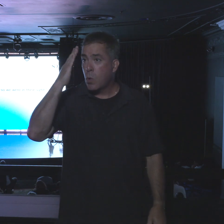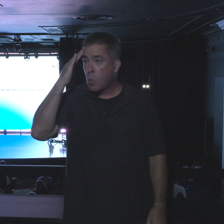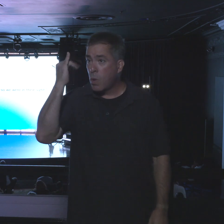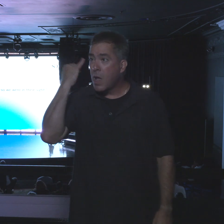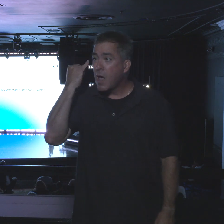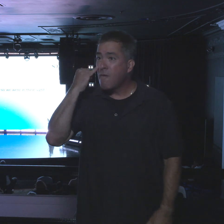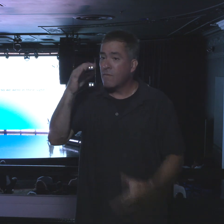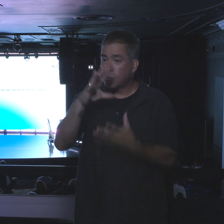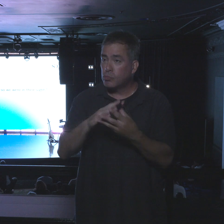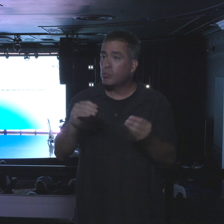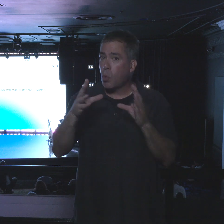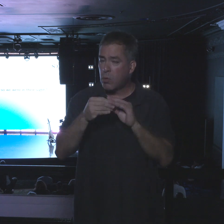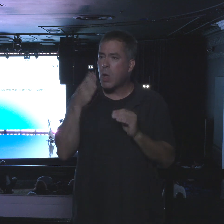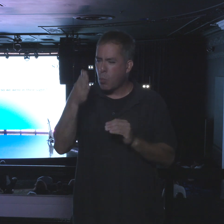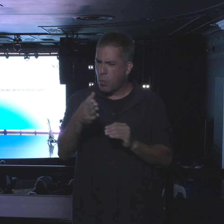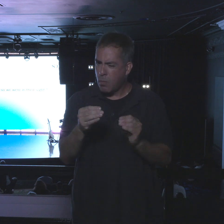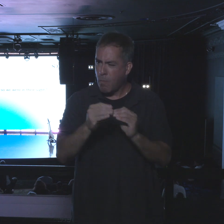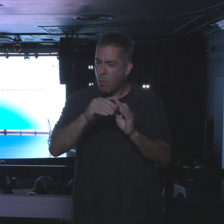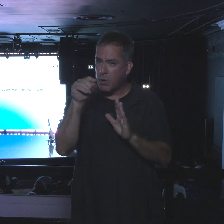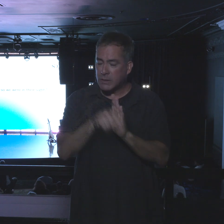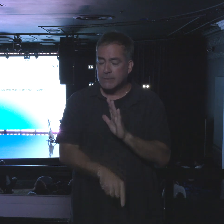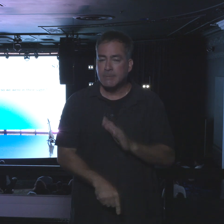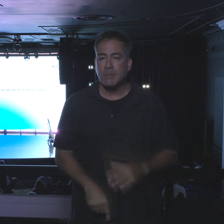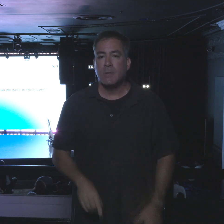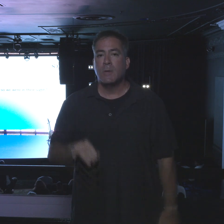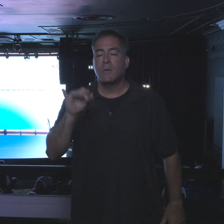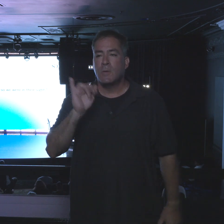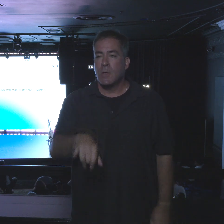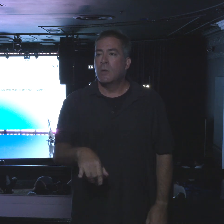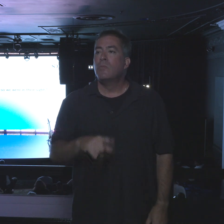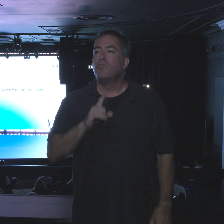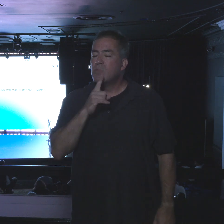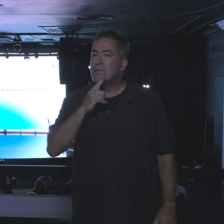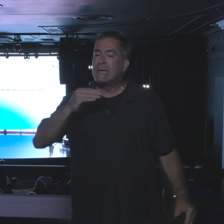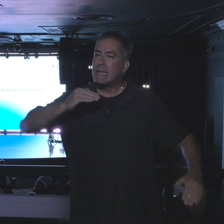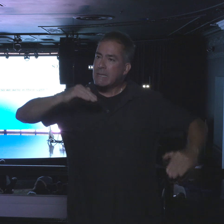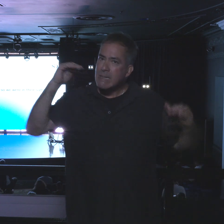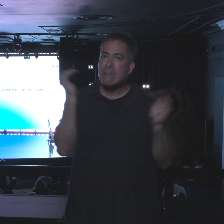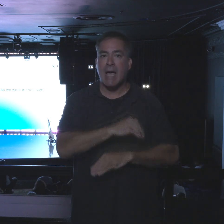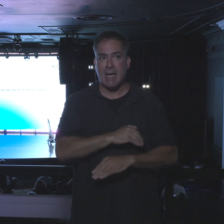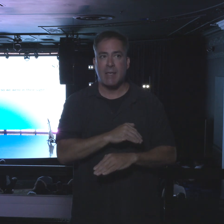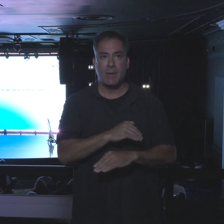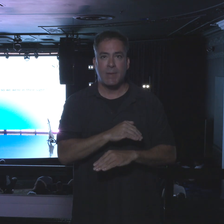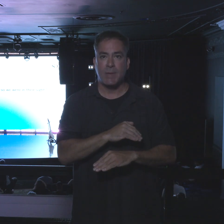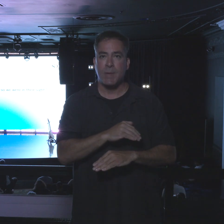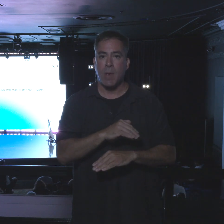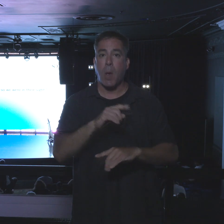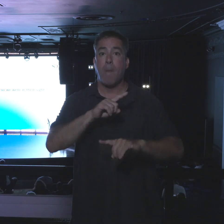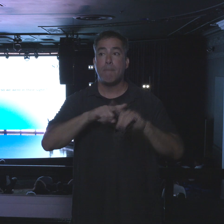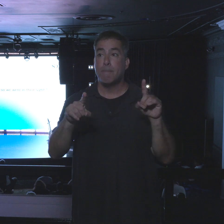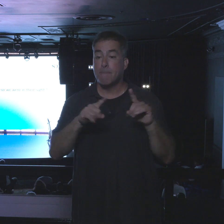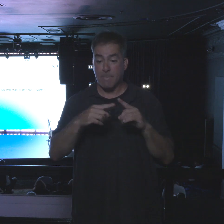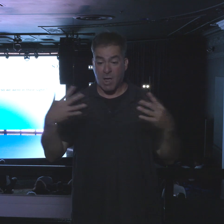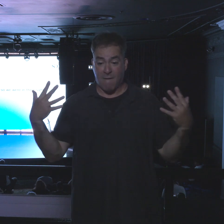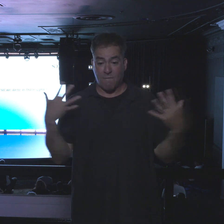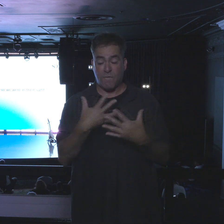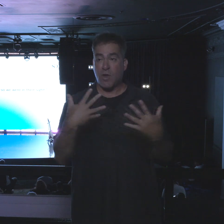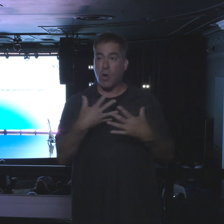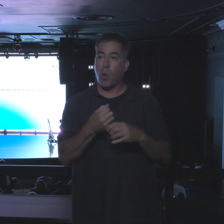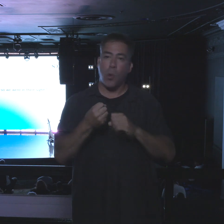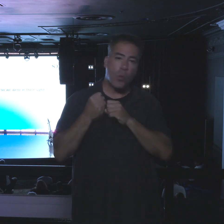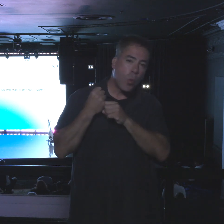story and we're going to go into it, that was a total distortion. But fear magnified the